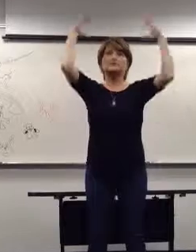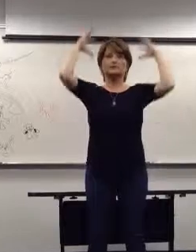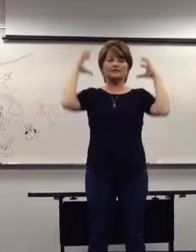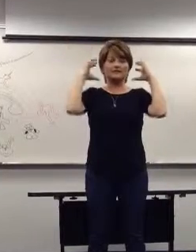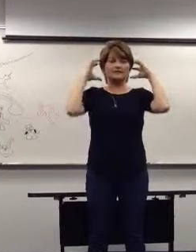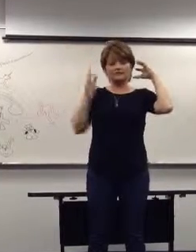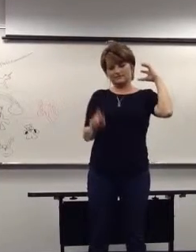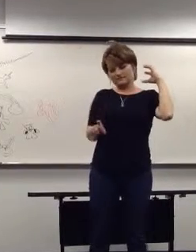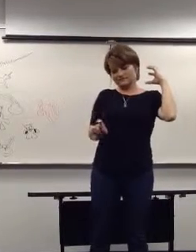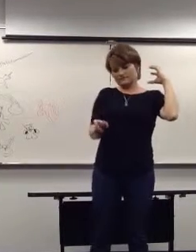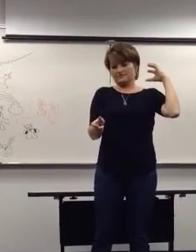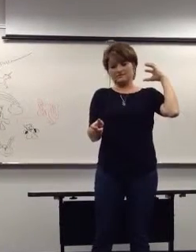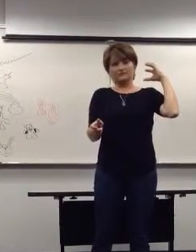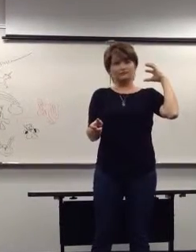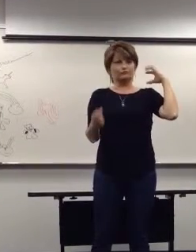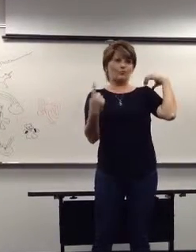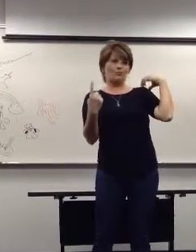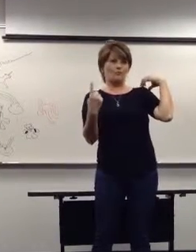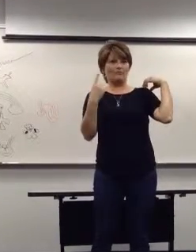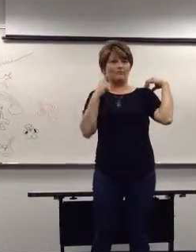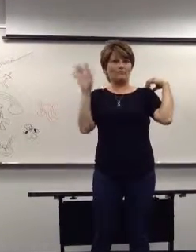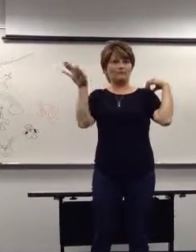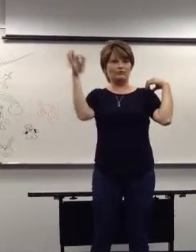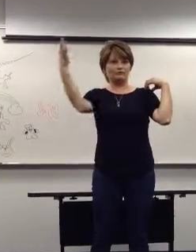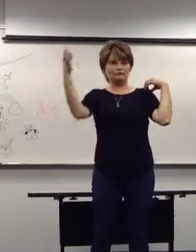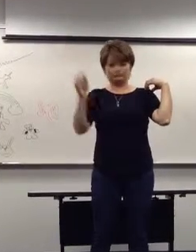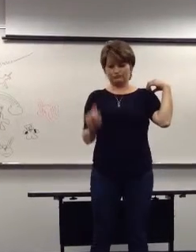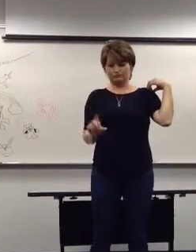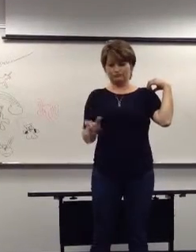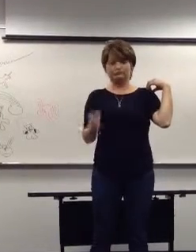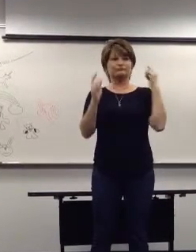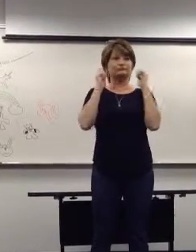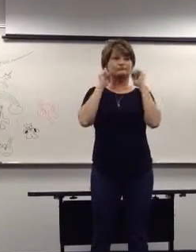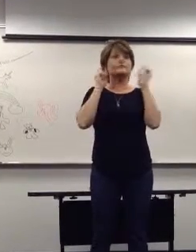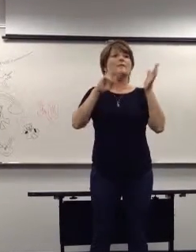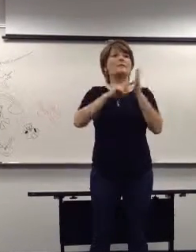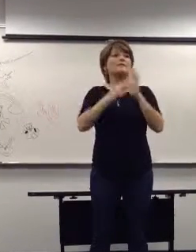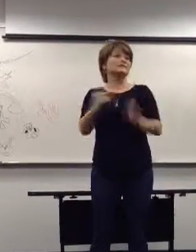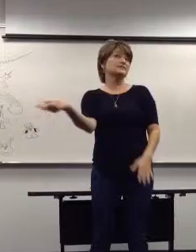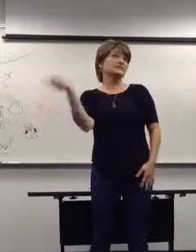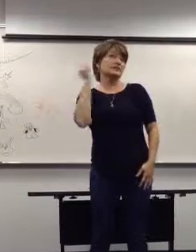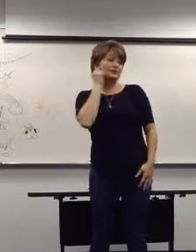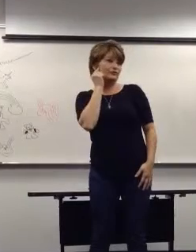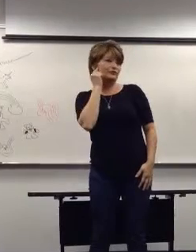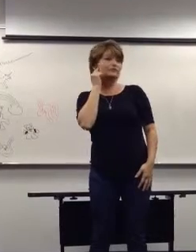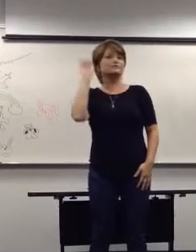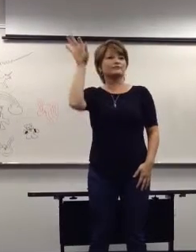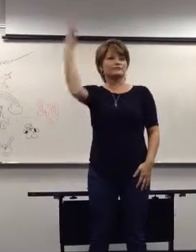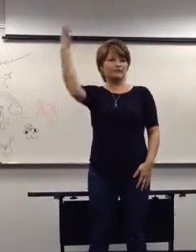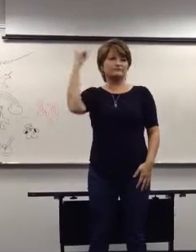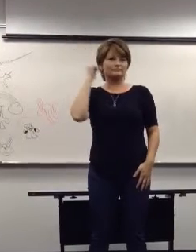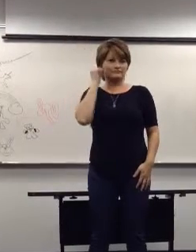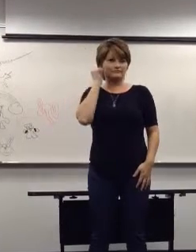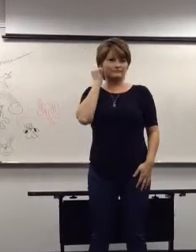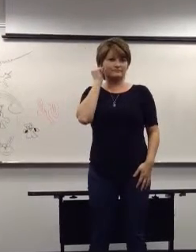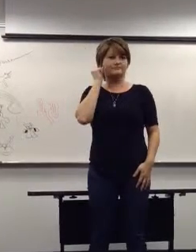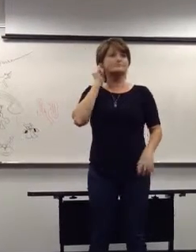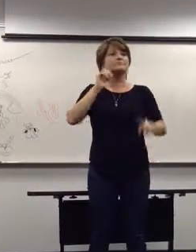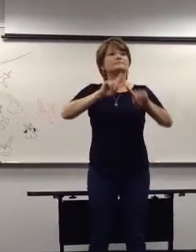You would put on the hard wire system, put your headphones on, and turn it up and turn French on. So, that means that you would